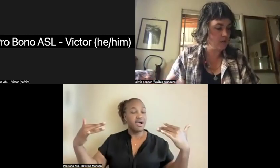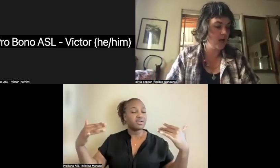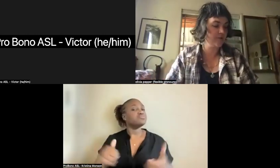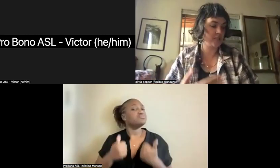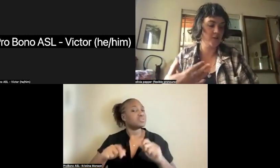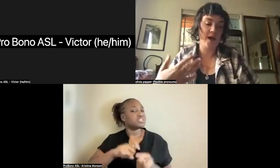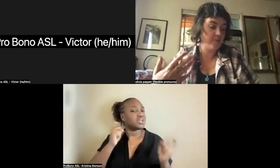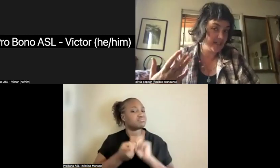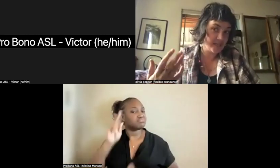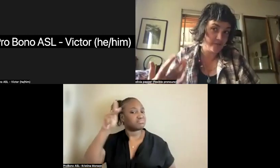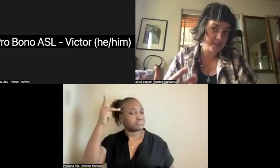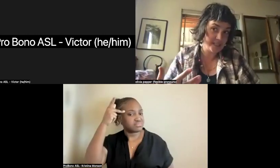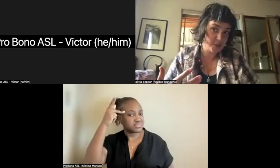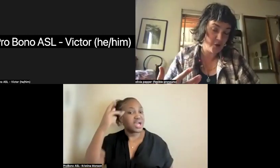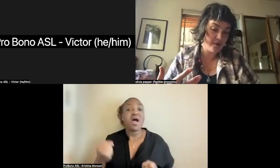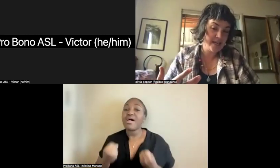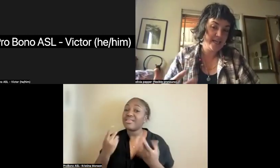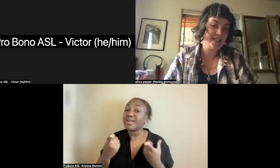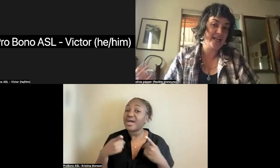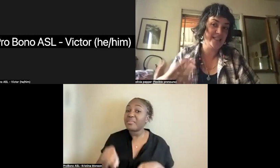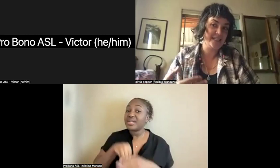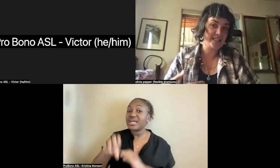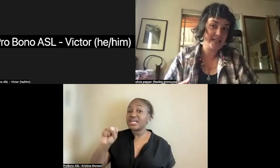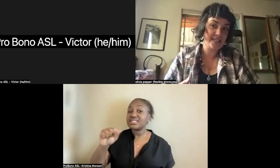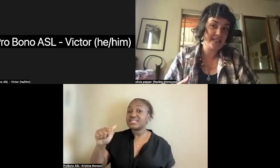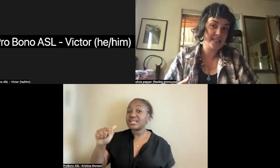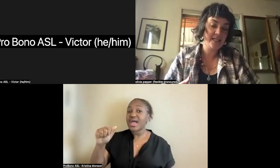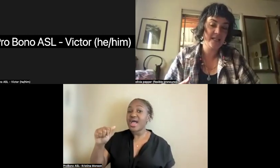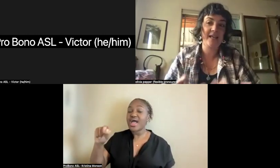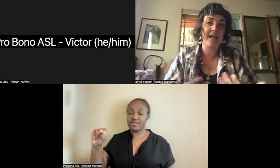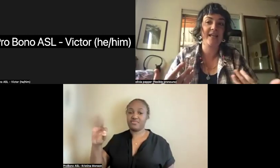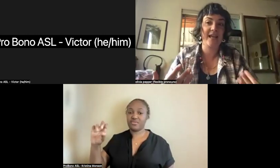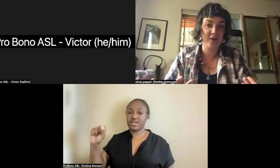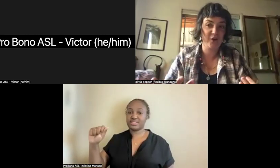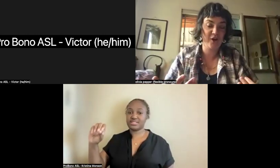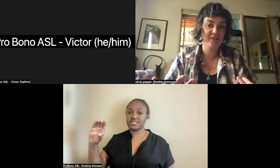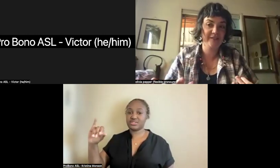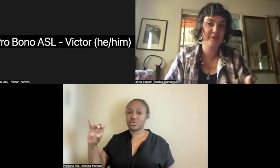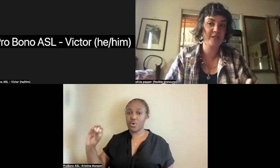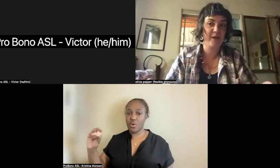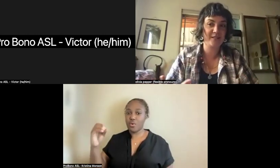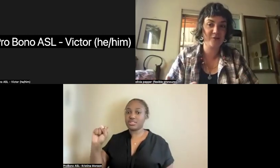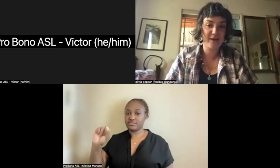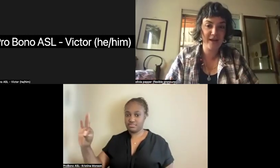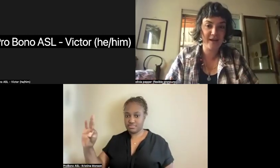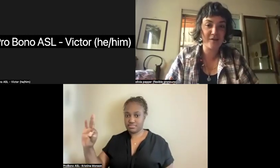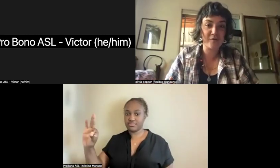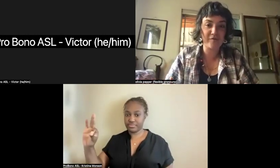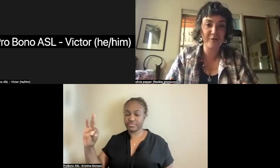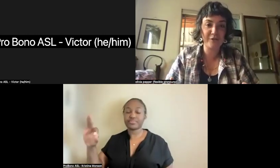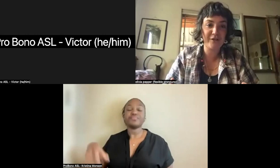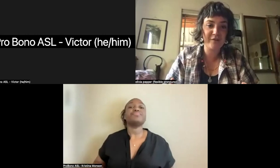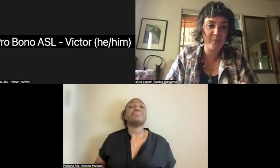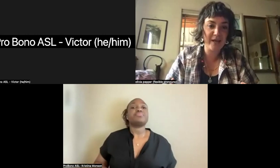A lot of this also happened in San Francisco in the 1960s. Kenneth Anger, who just passed away, another